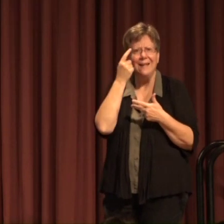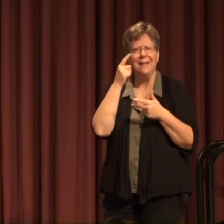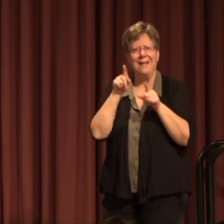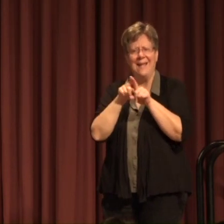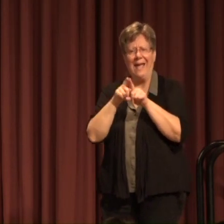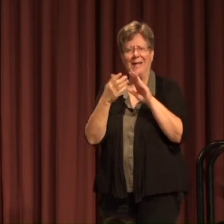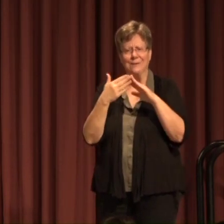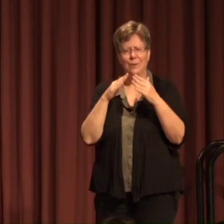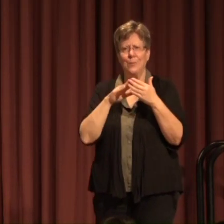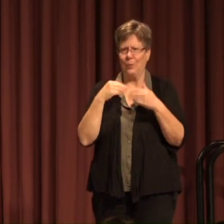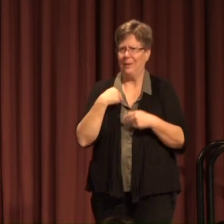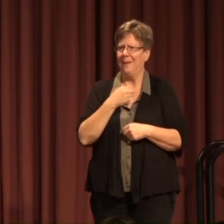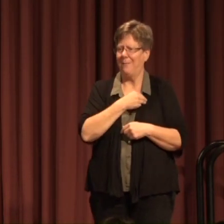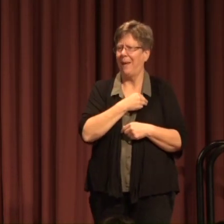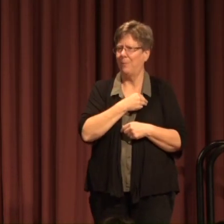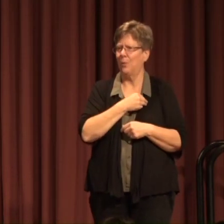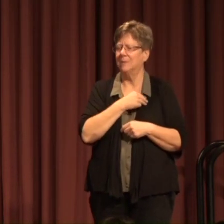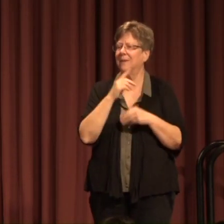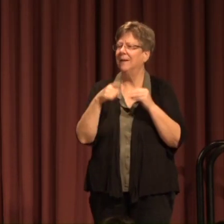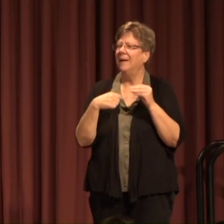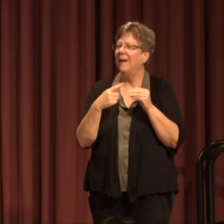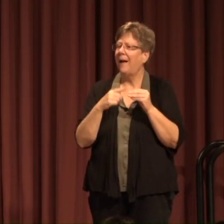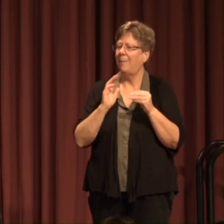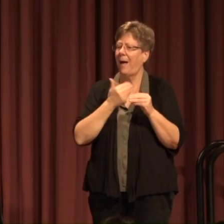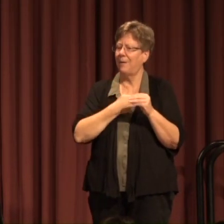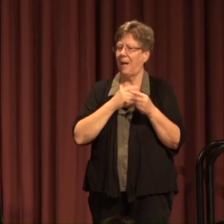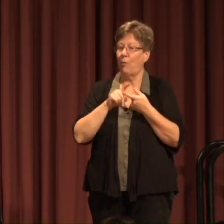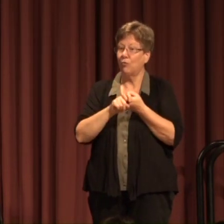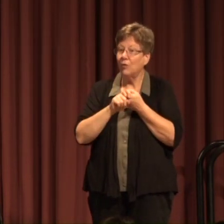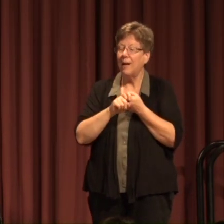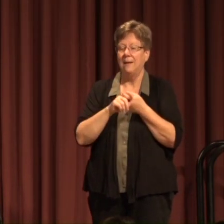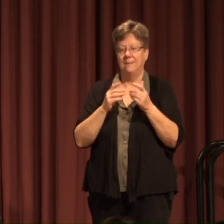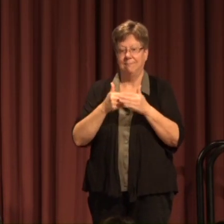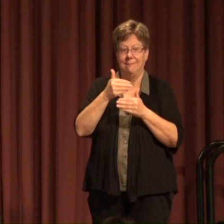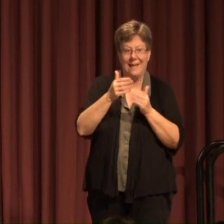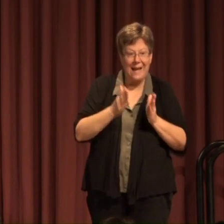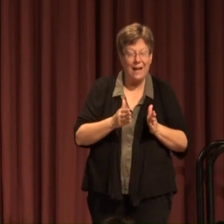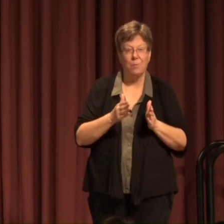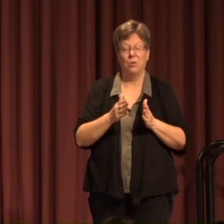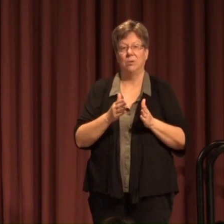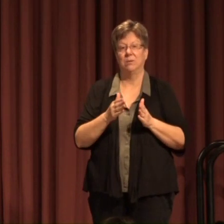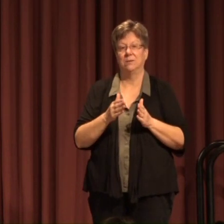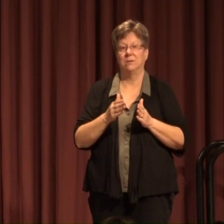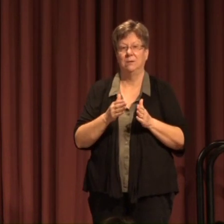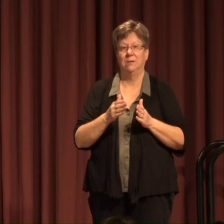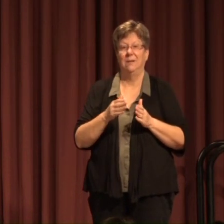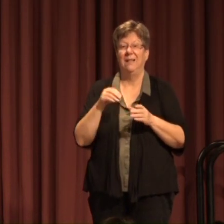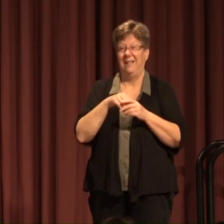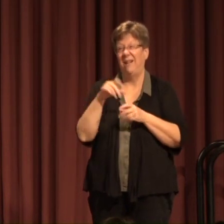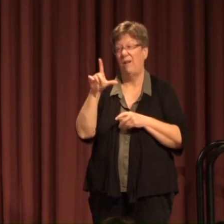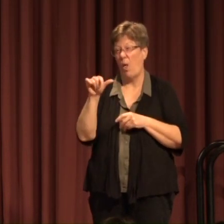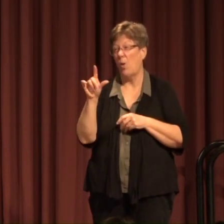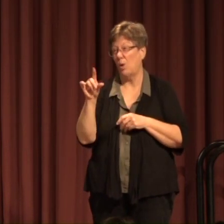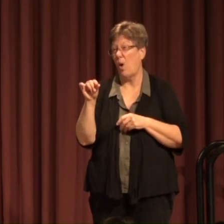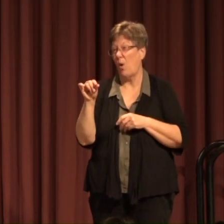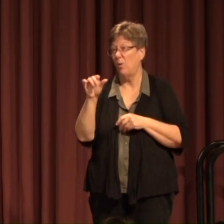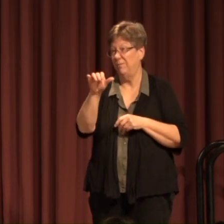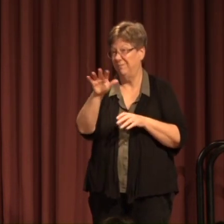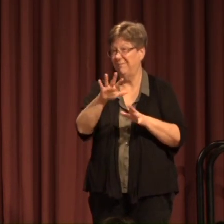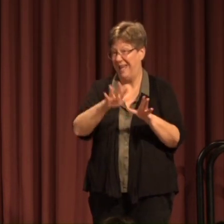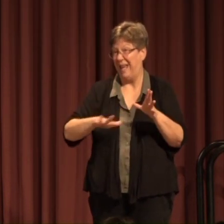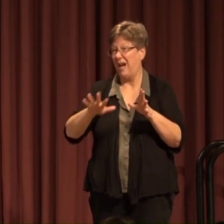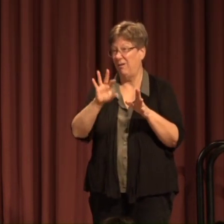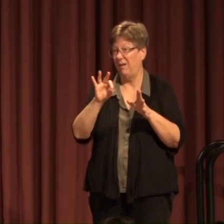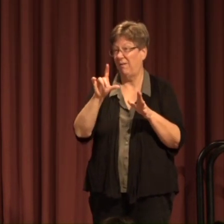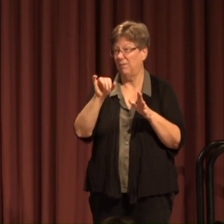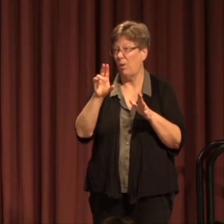community members About our friends And neighbors And colleagues In the Lolo area And the Florence